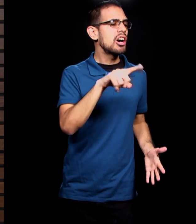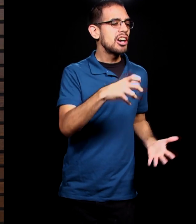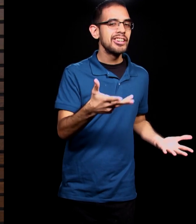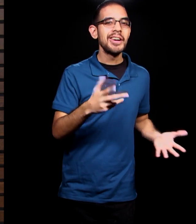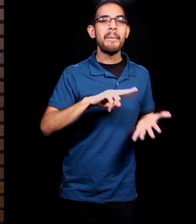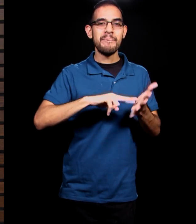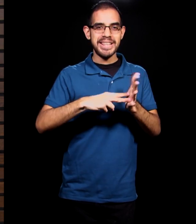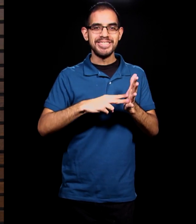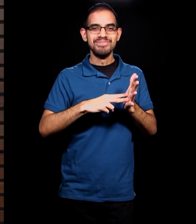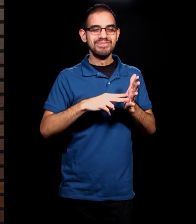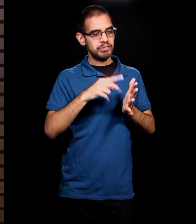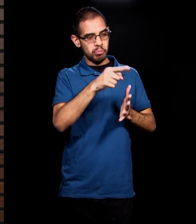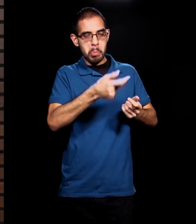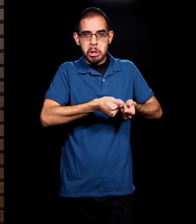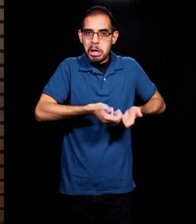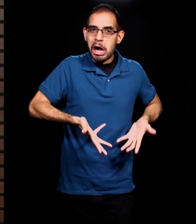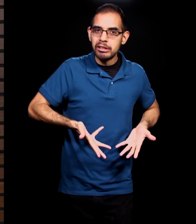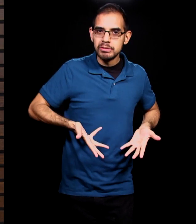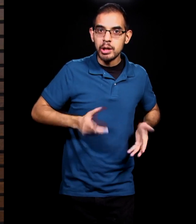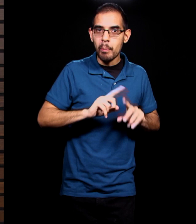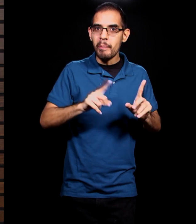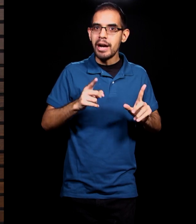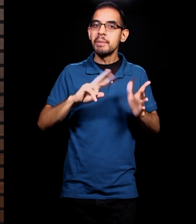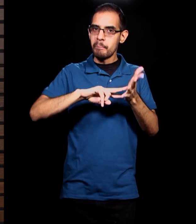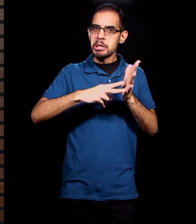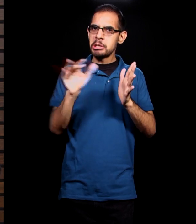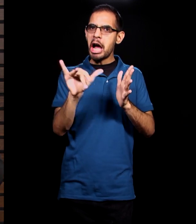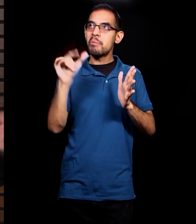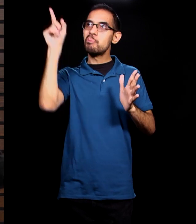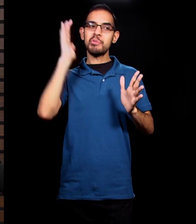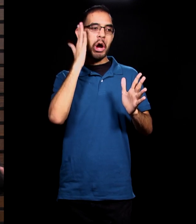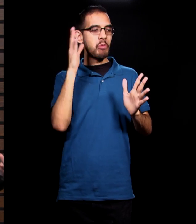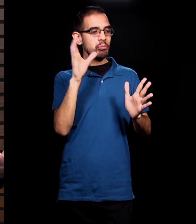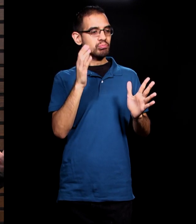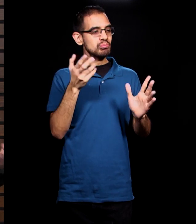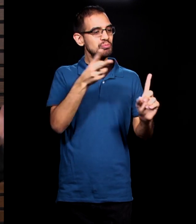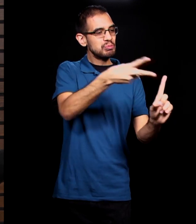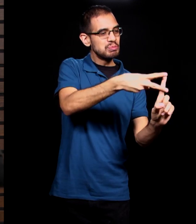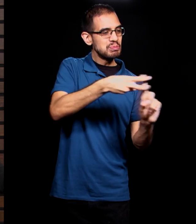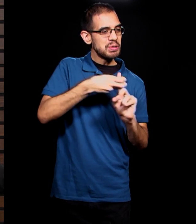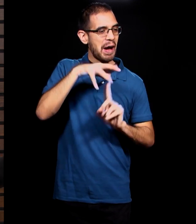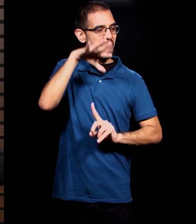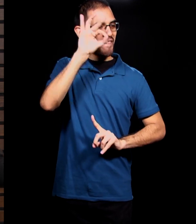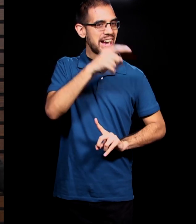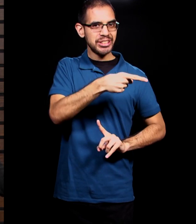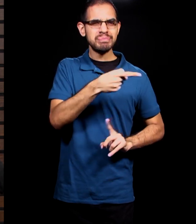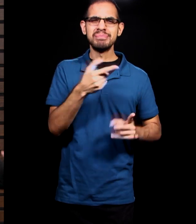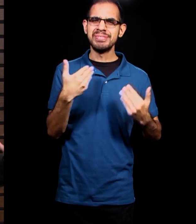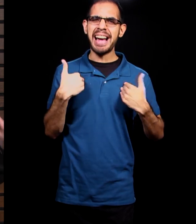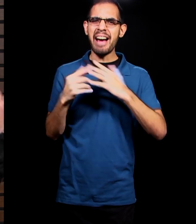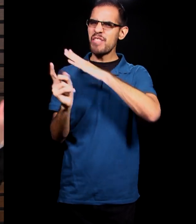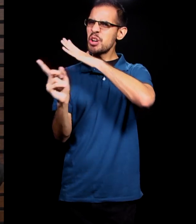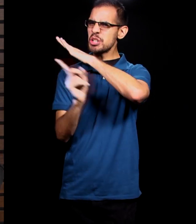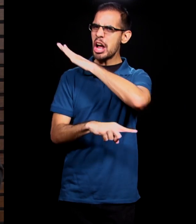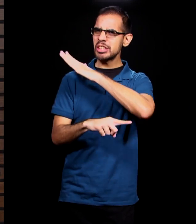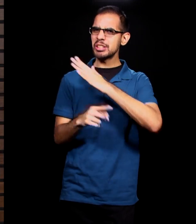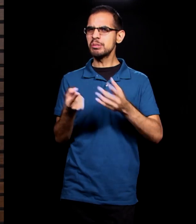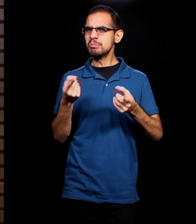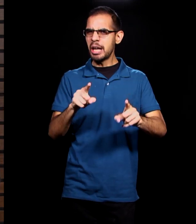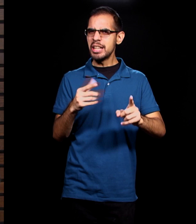saying, I've come to find you. You are lost. There are consequences, but there's hope because while you're lost,